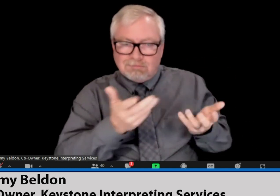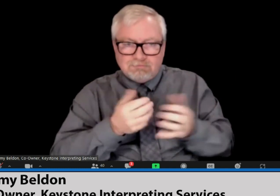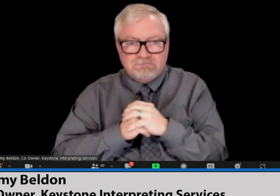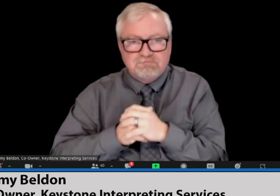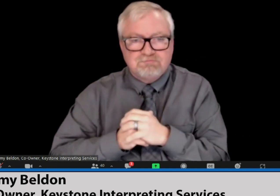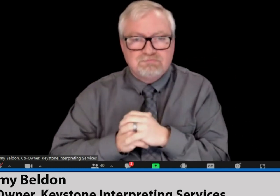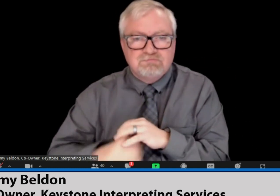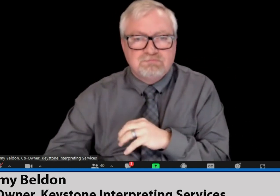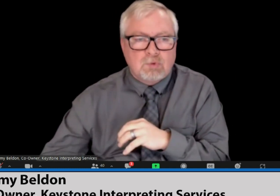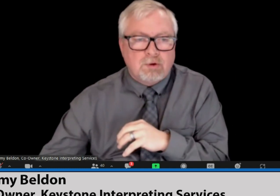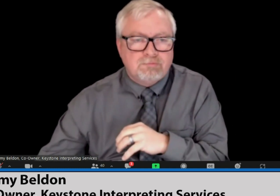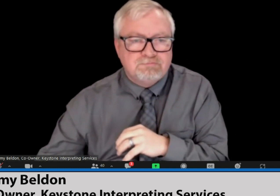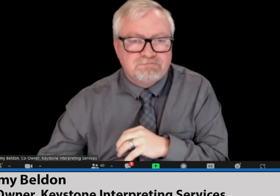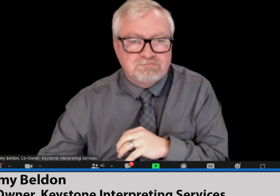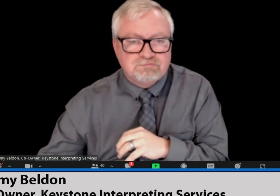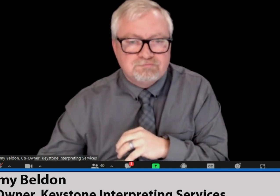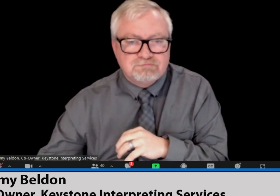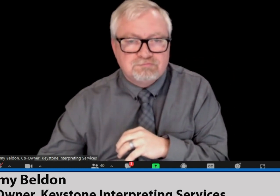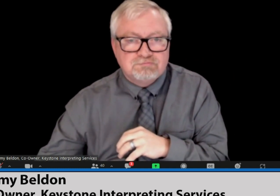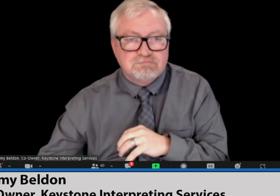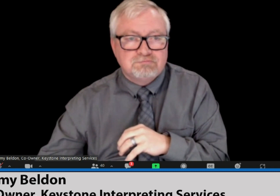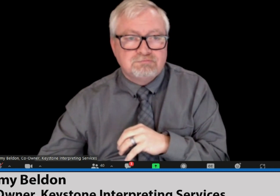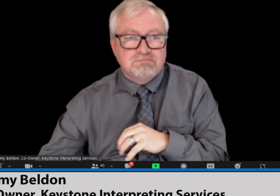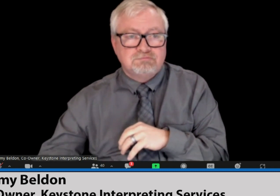a language that they've deprived for too many years.